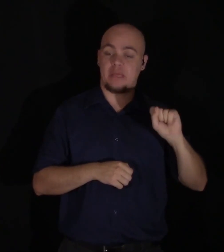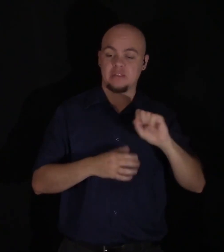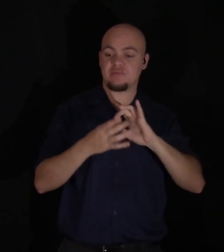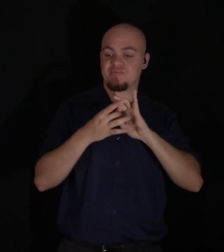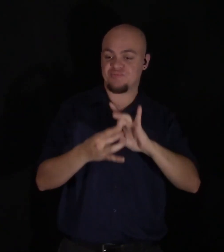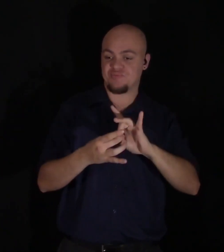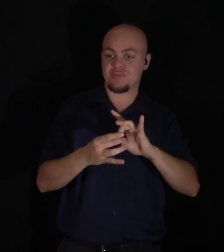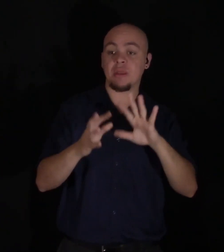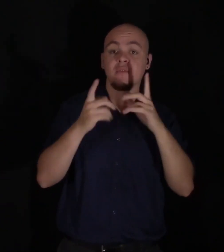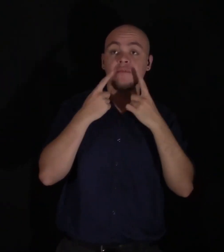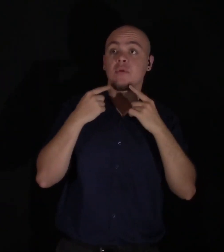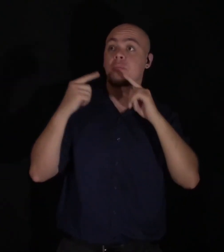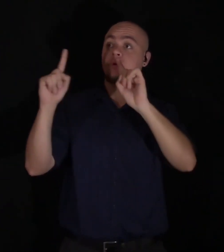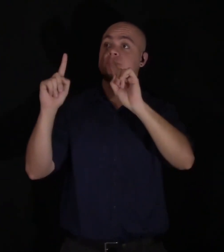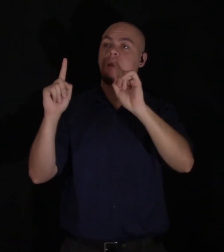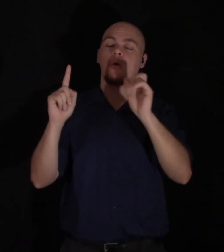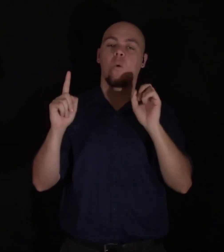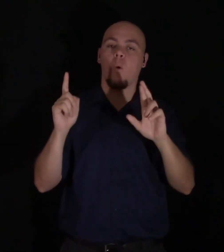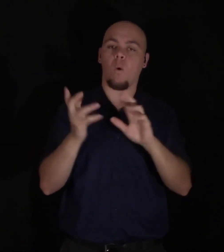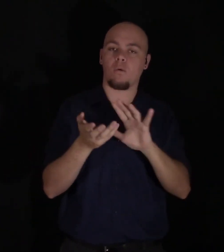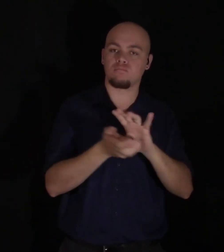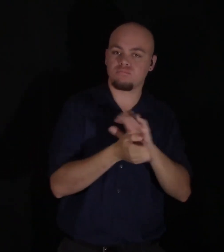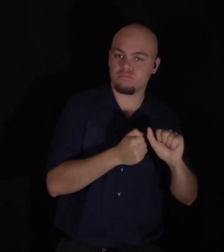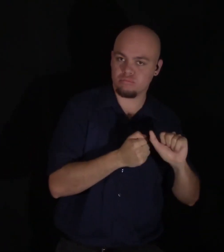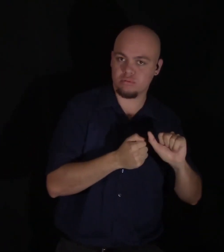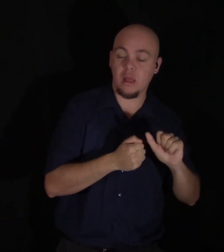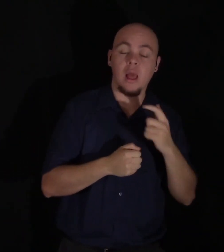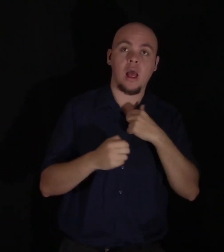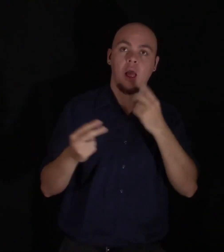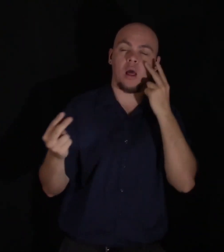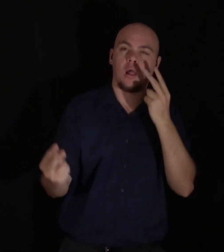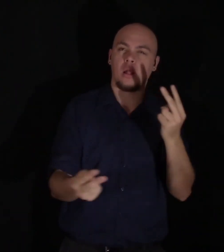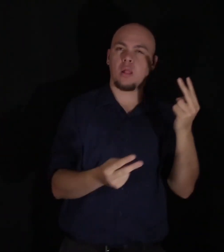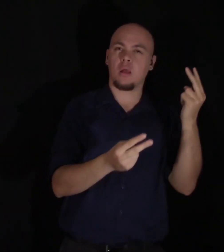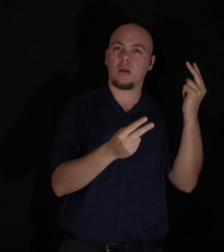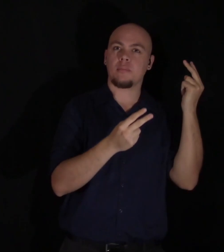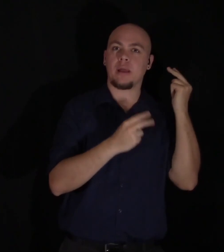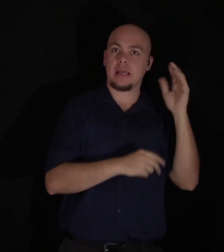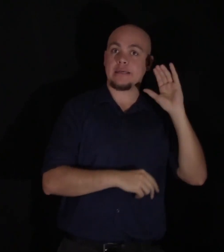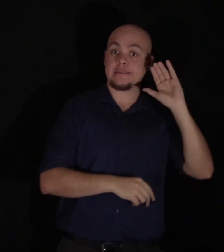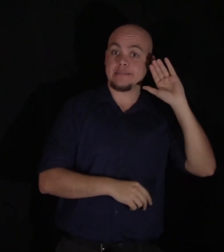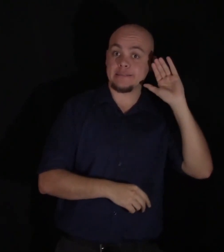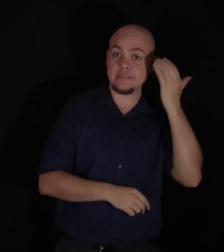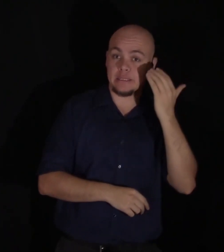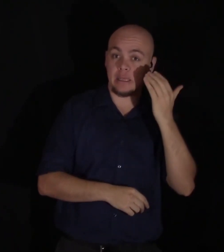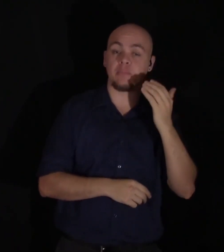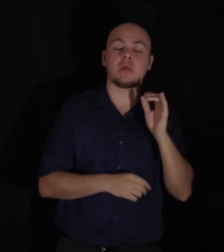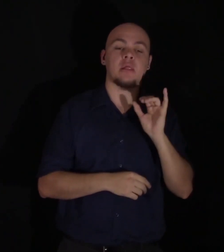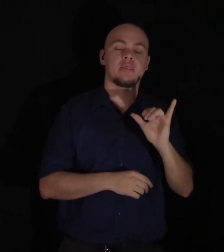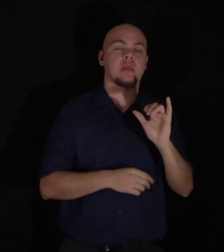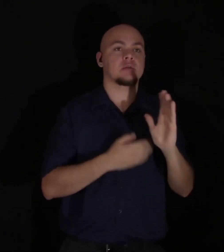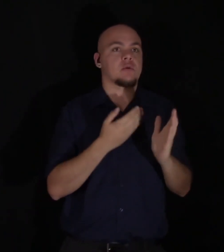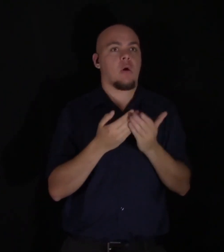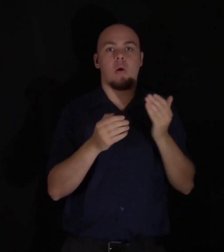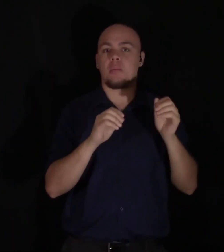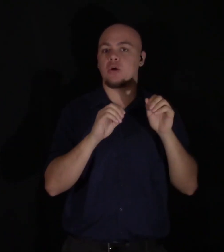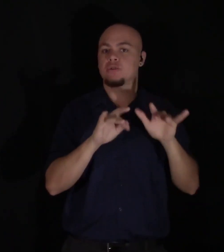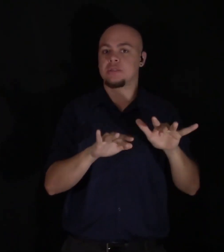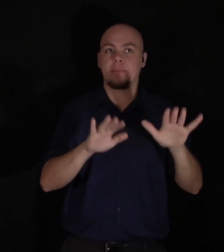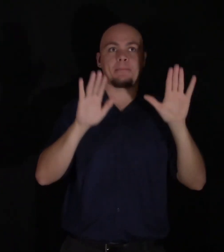ruin. When I look back it seems to me as if this almost miraculous change of inclination and